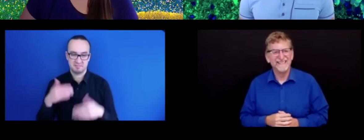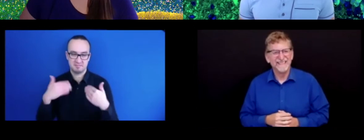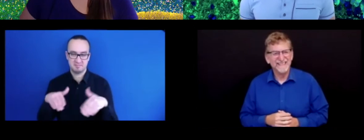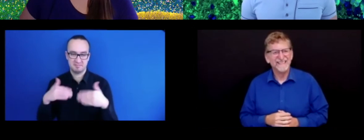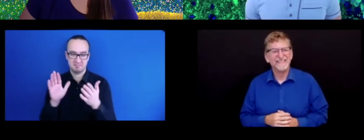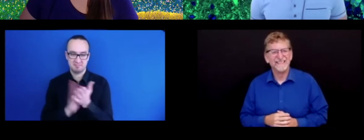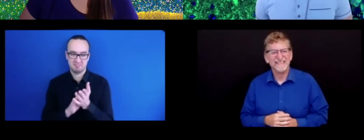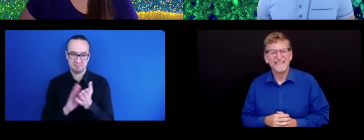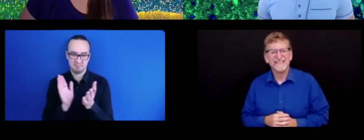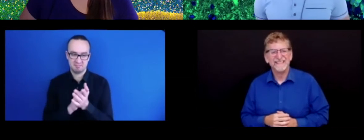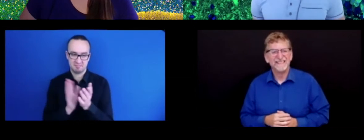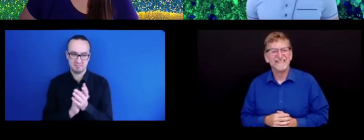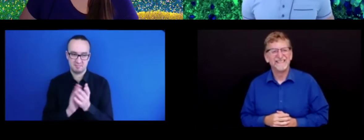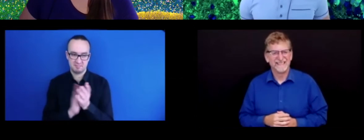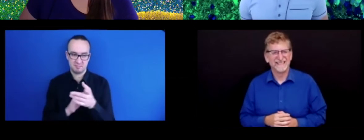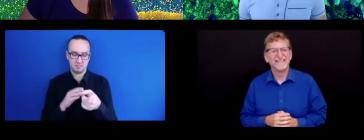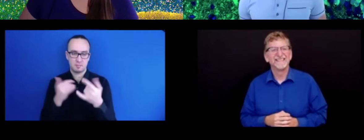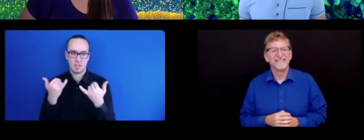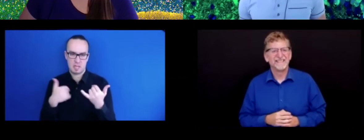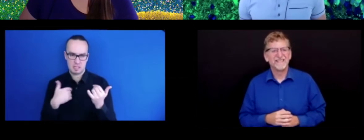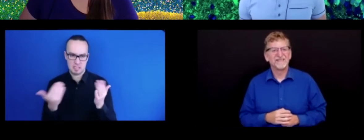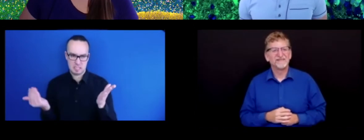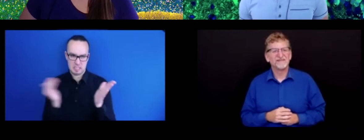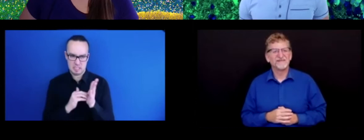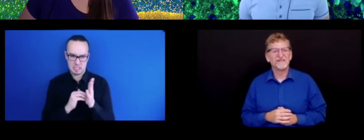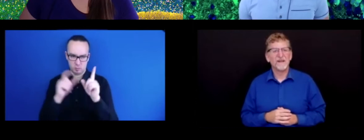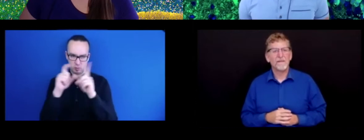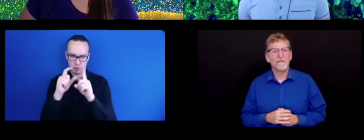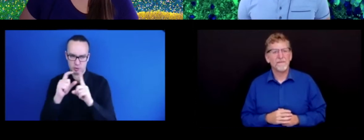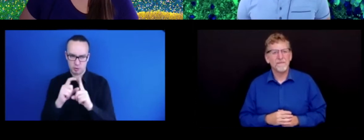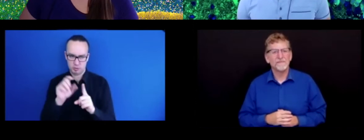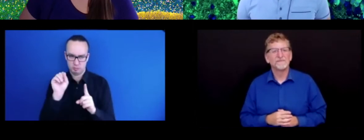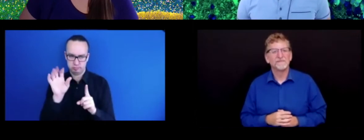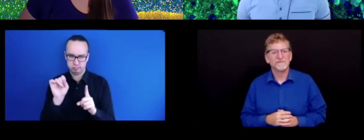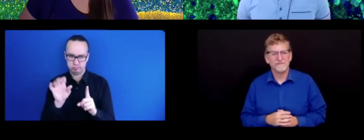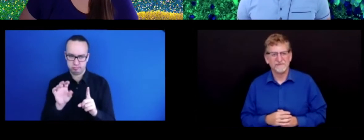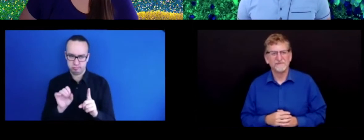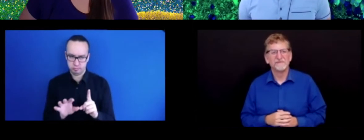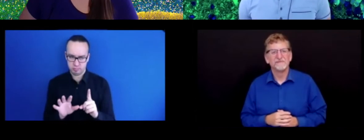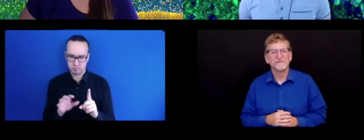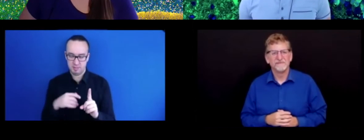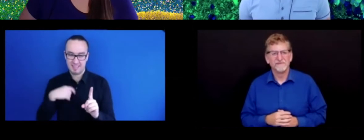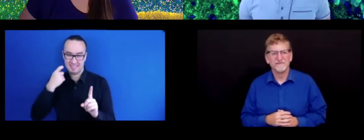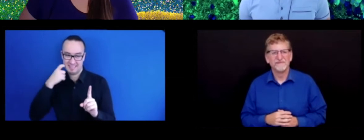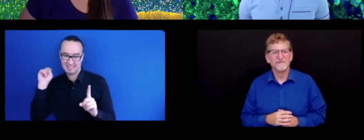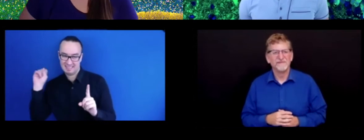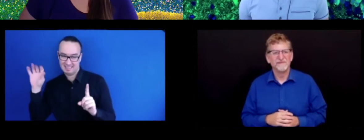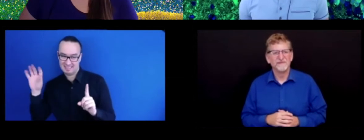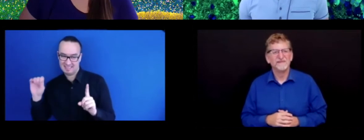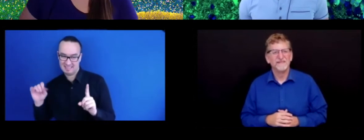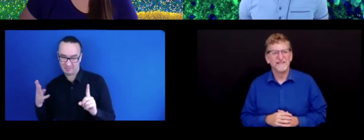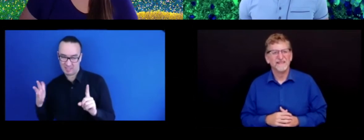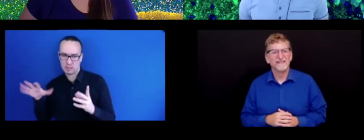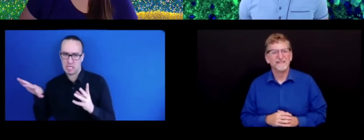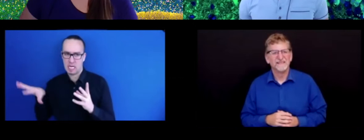Okay. And now I'm going to be reading off a list of words. They include the words that I read at the beginning with a few extra ones thrown